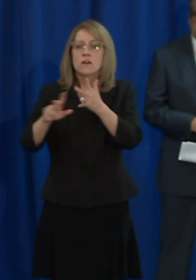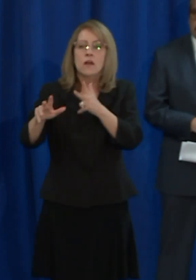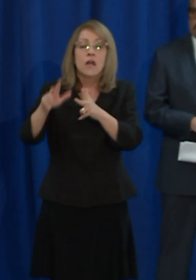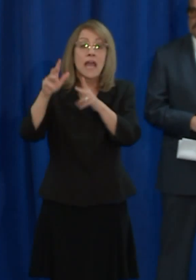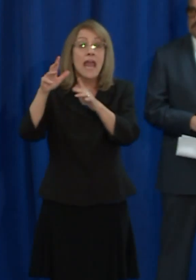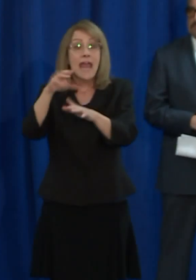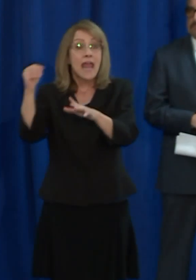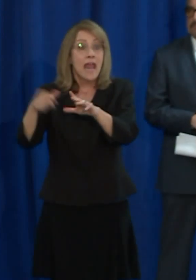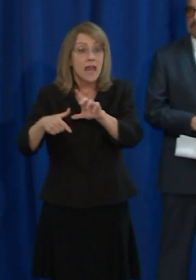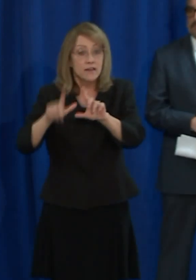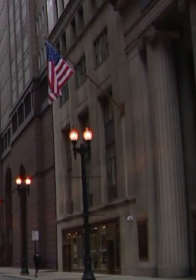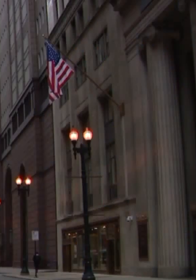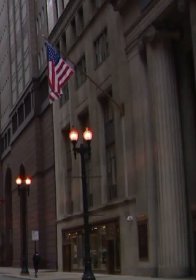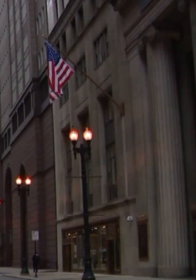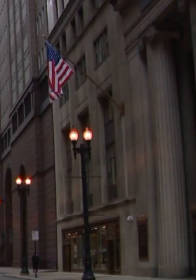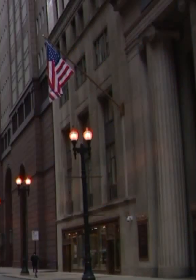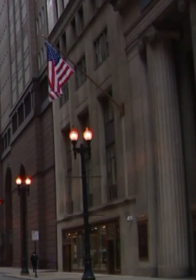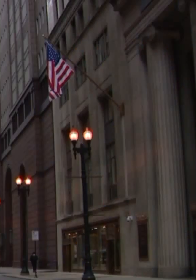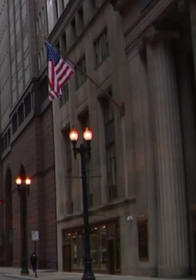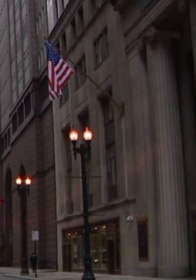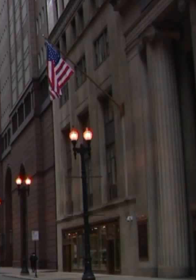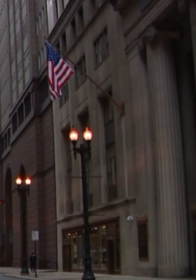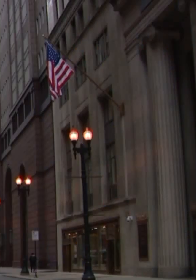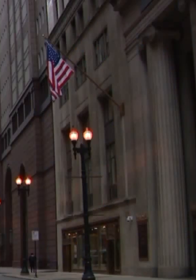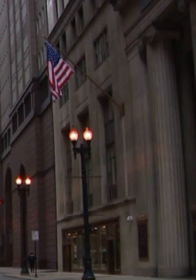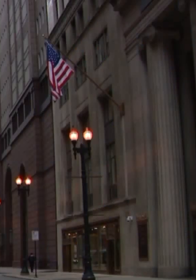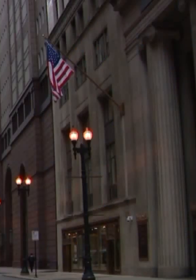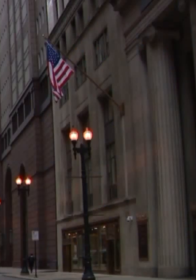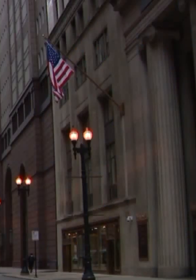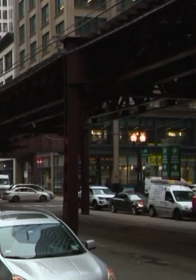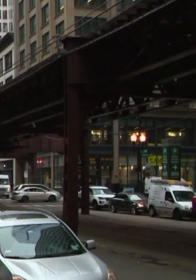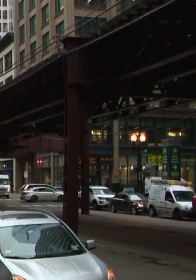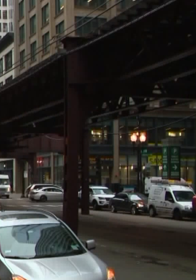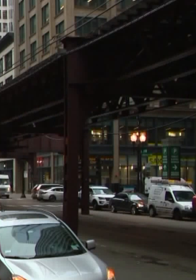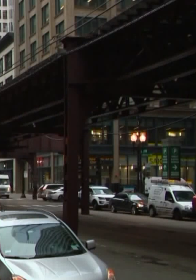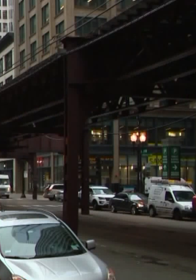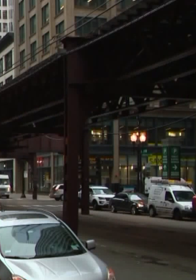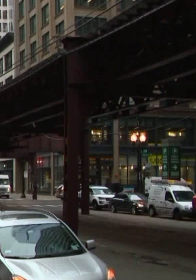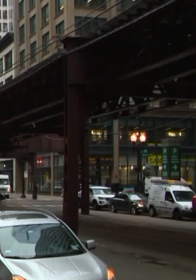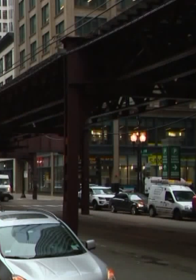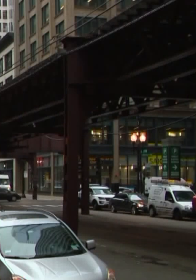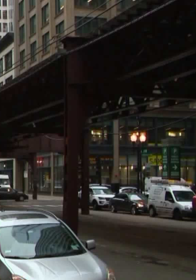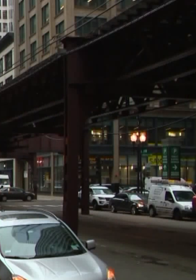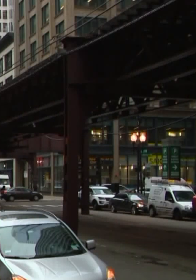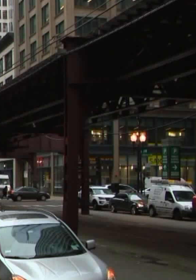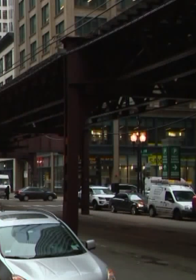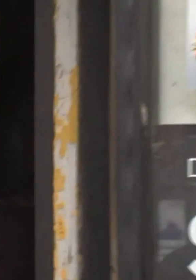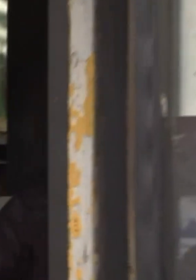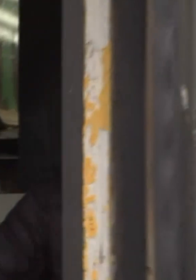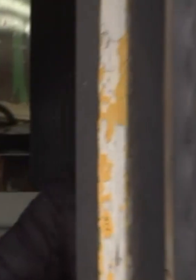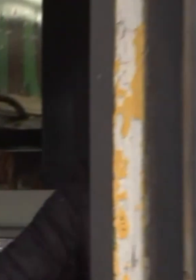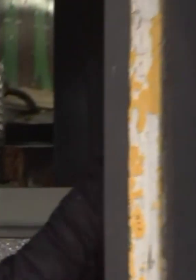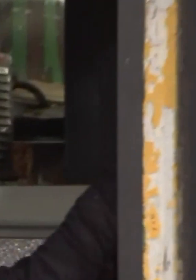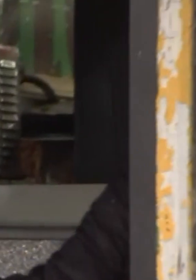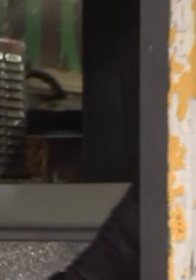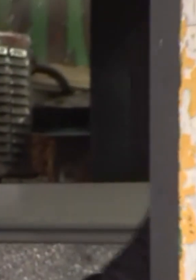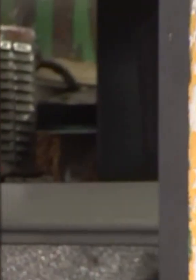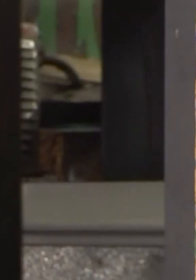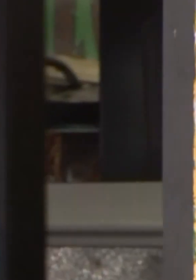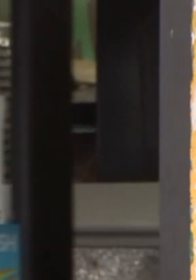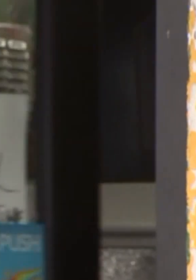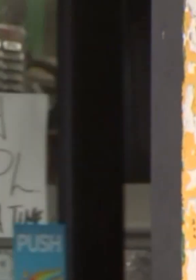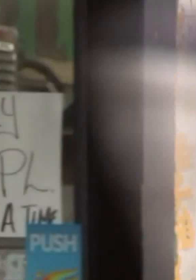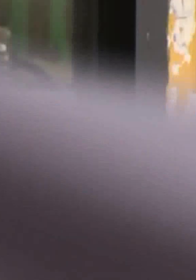refuse to comply. Liquor store owner Eddie Alcatif says it's more important to protect the city than to make money.